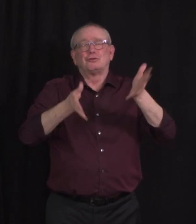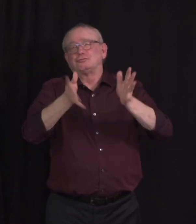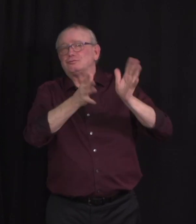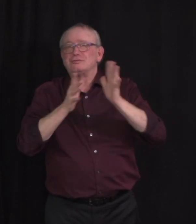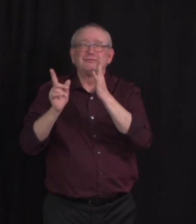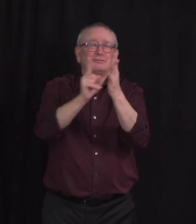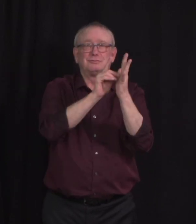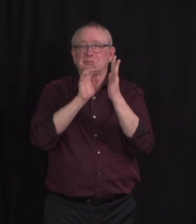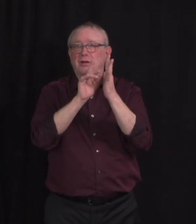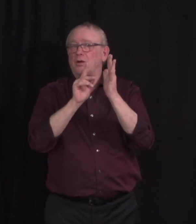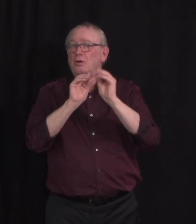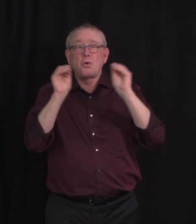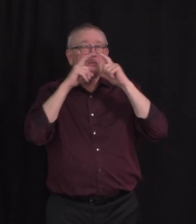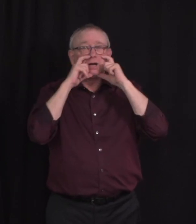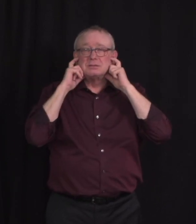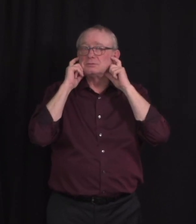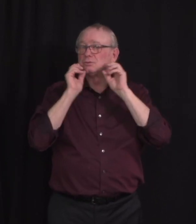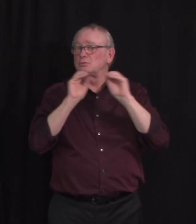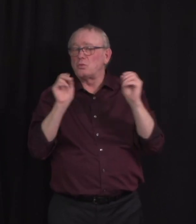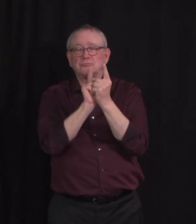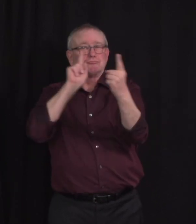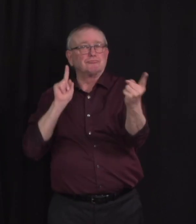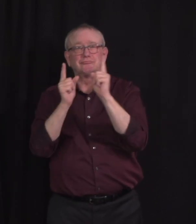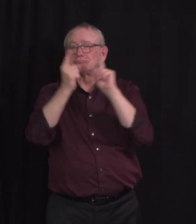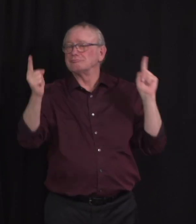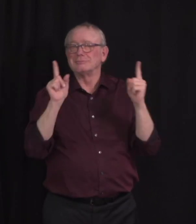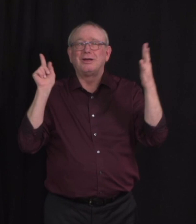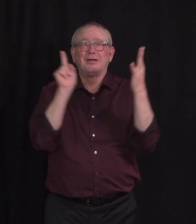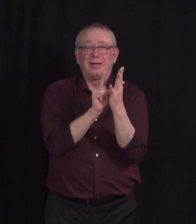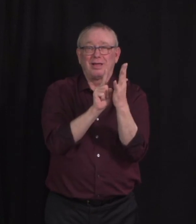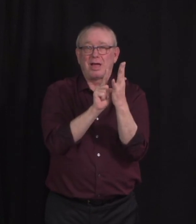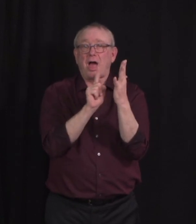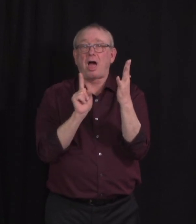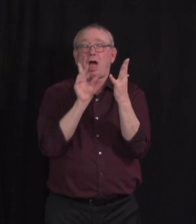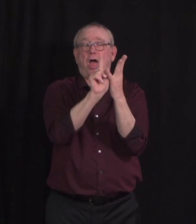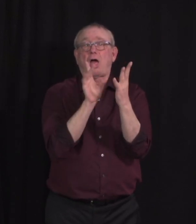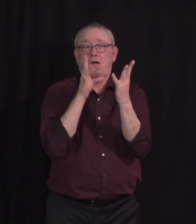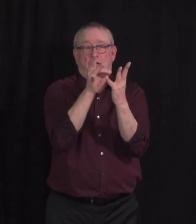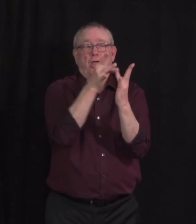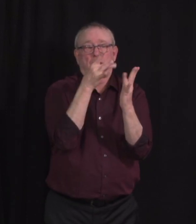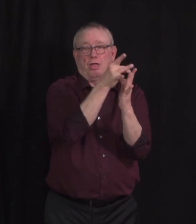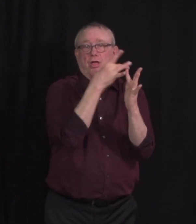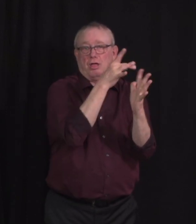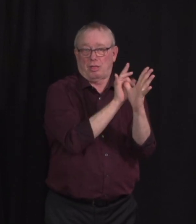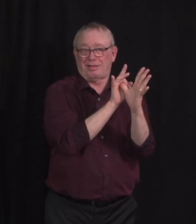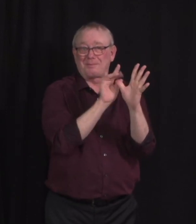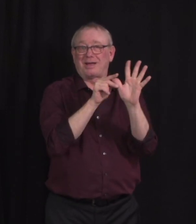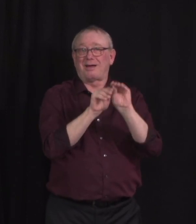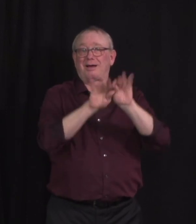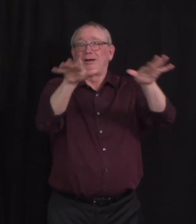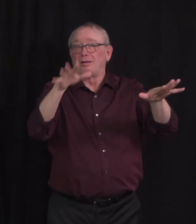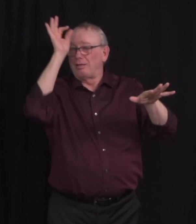again no masking and no distancing. All four people get infected with the variant but also are not aware.